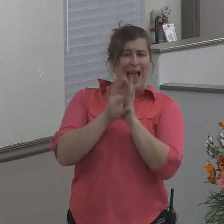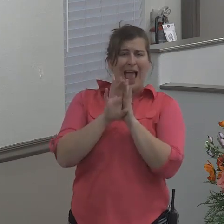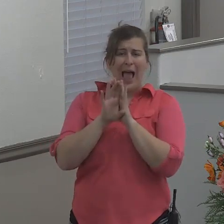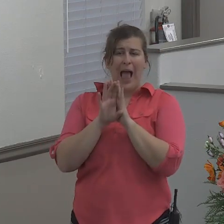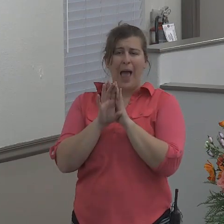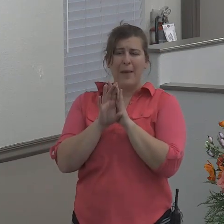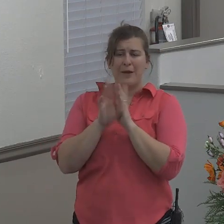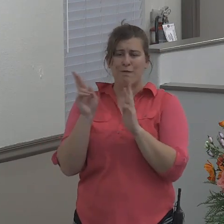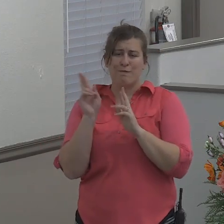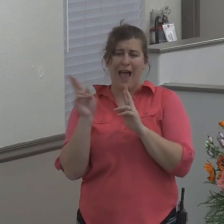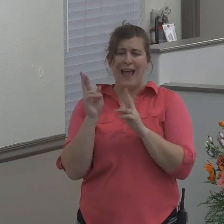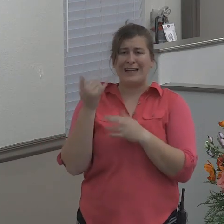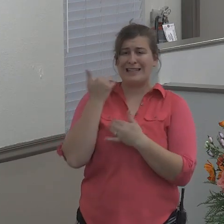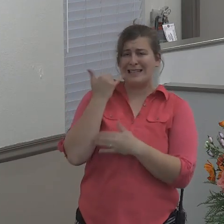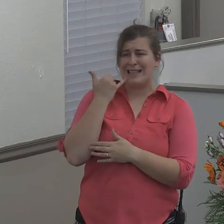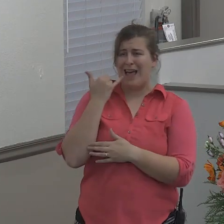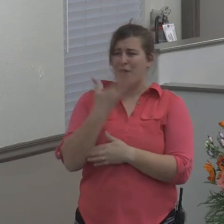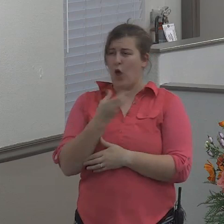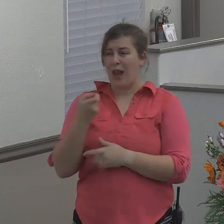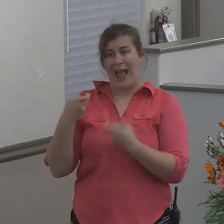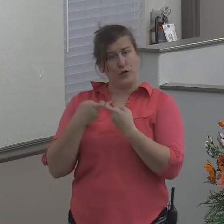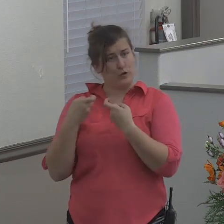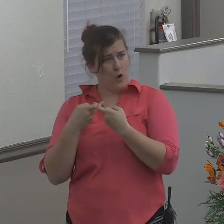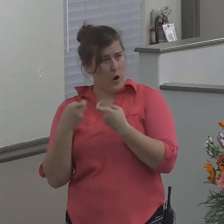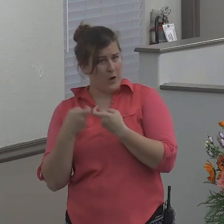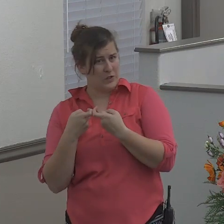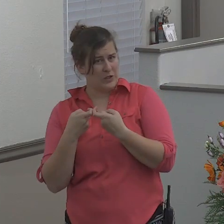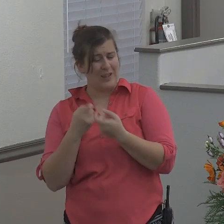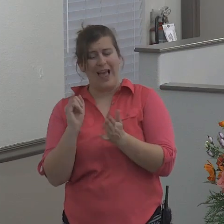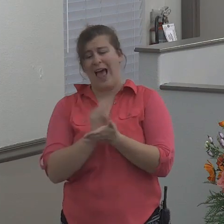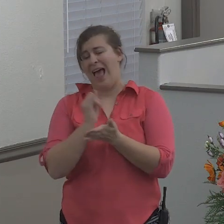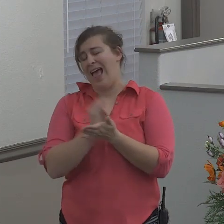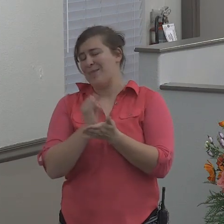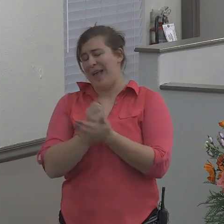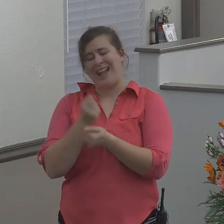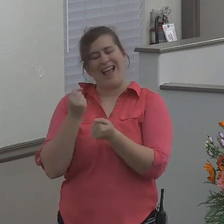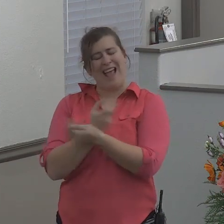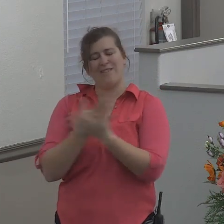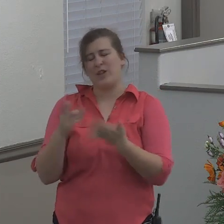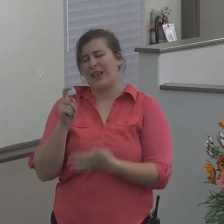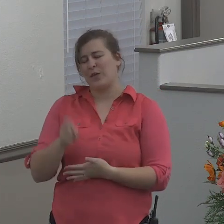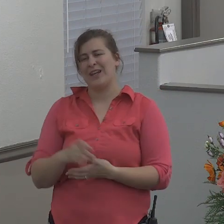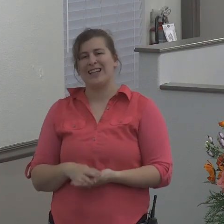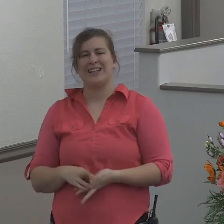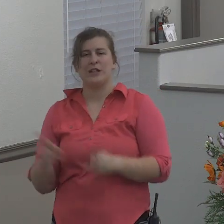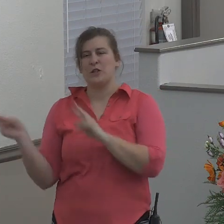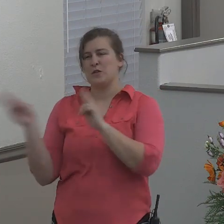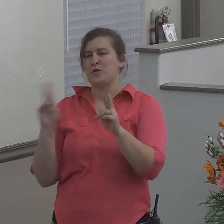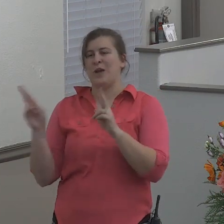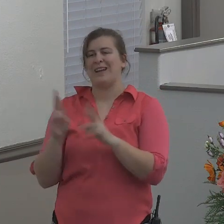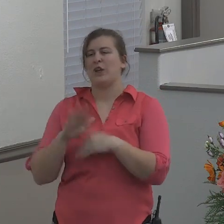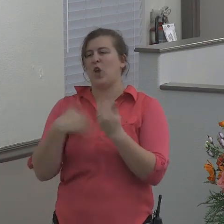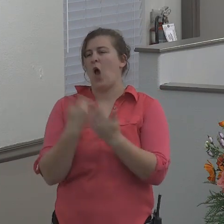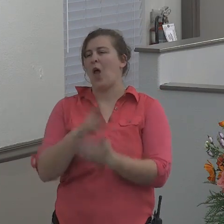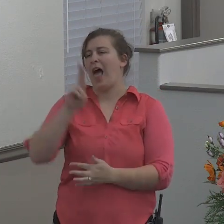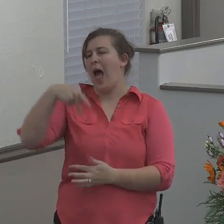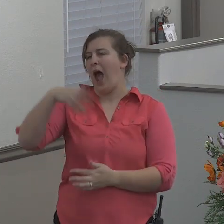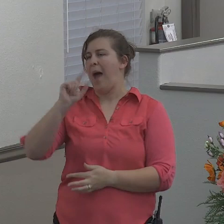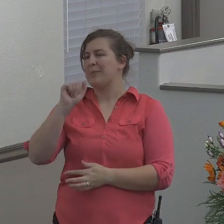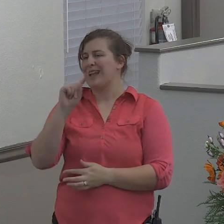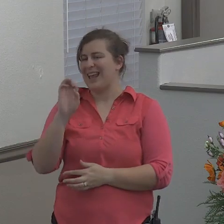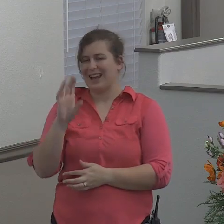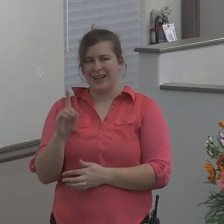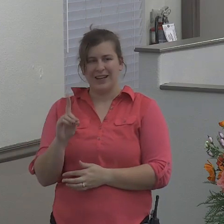cell phone, and his charger, he had his iPad, and it was all updated and packed.